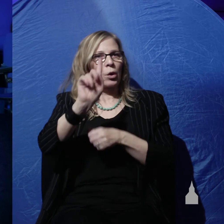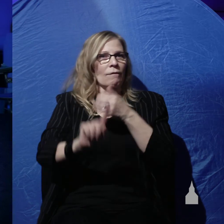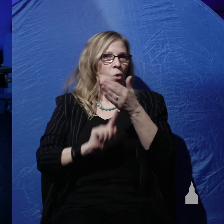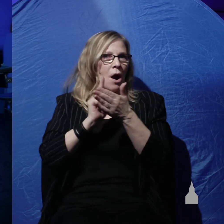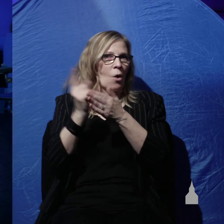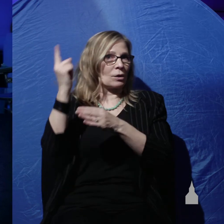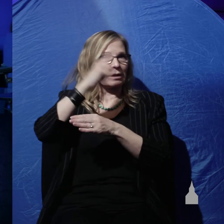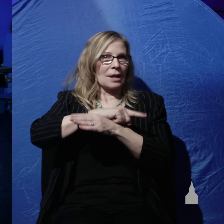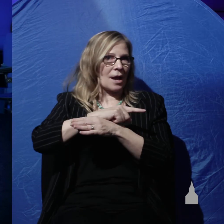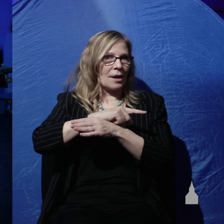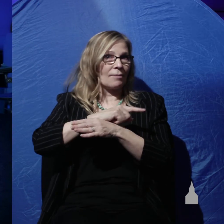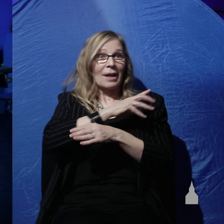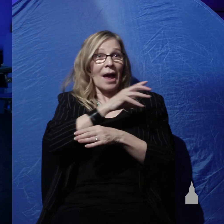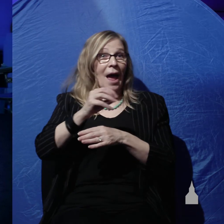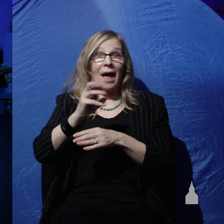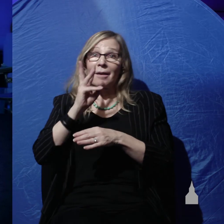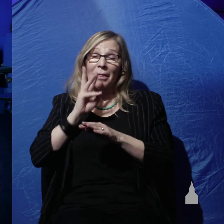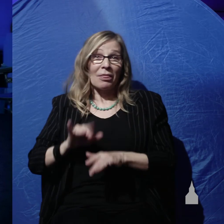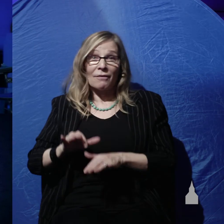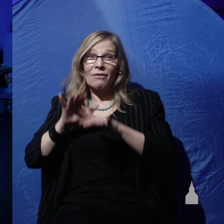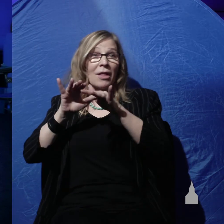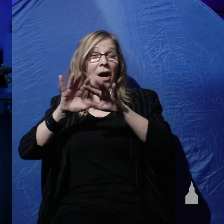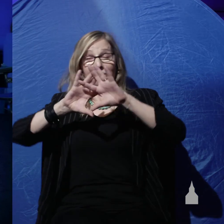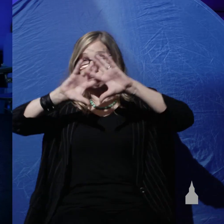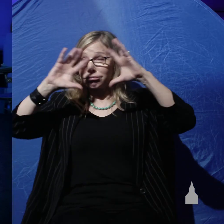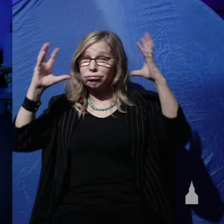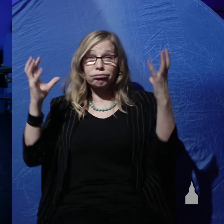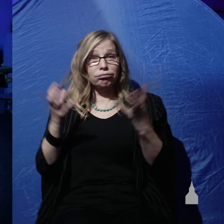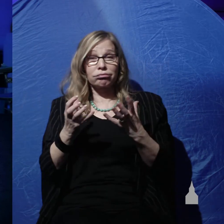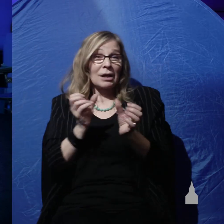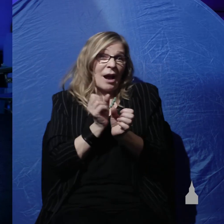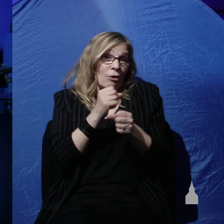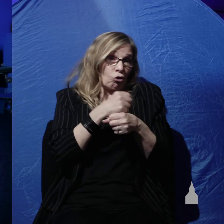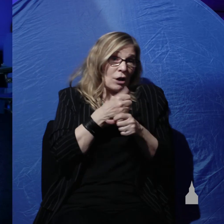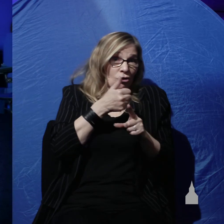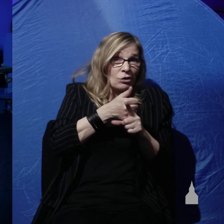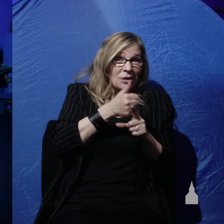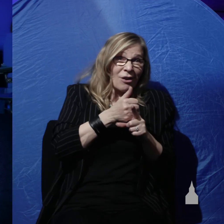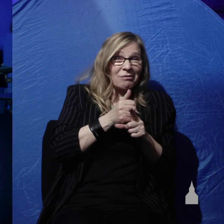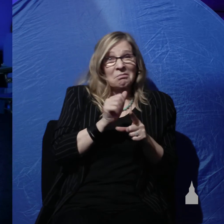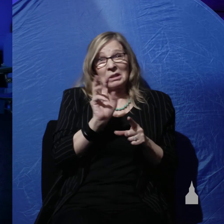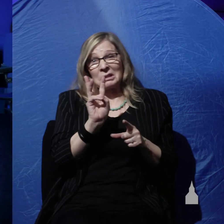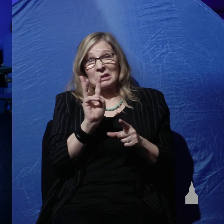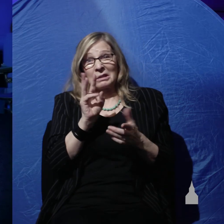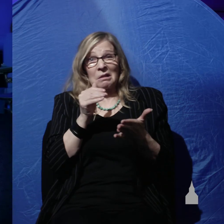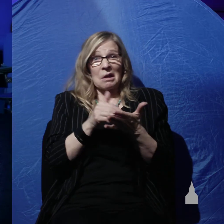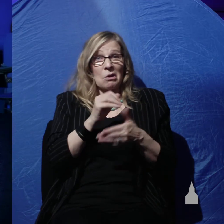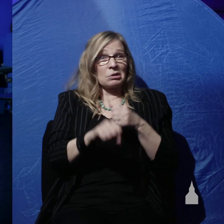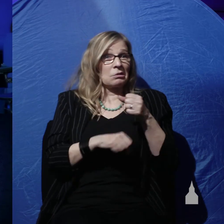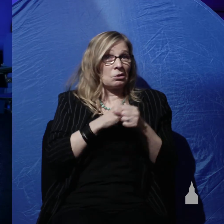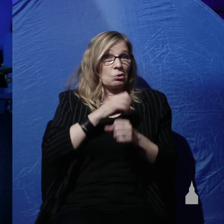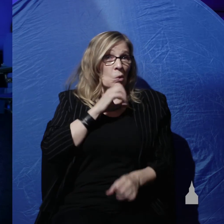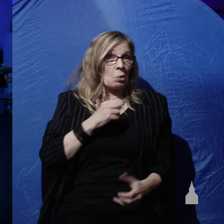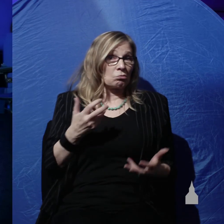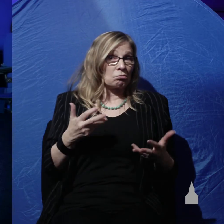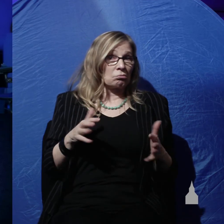the flood was global and catastrophic and that the creation is only about 6,000 years old it is biblically